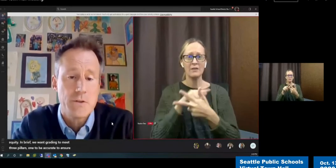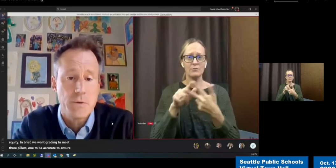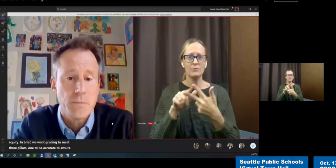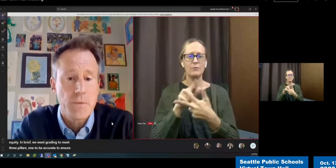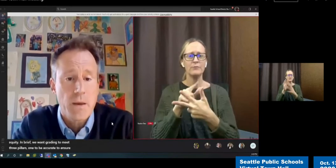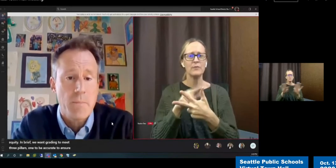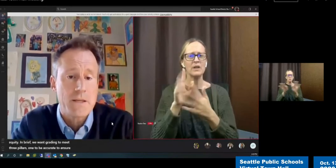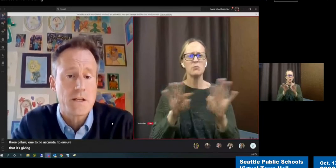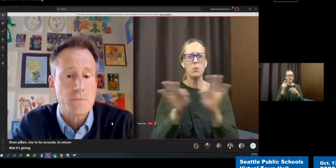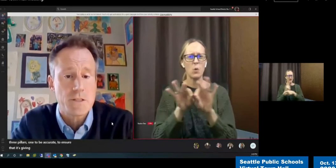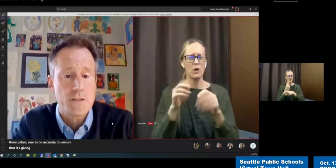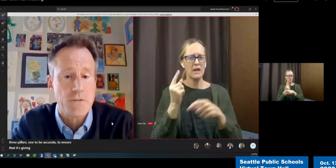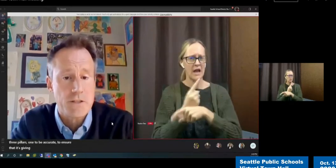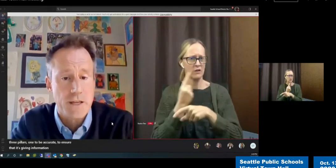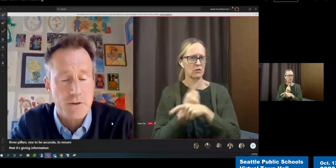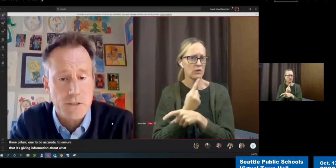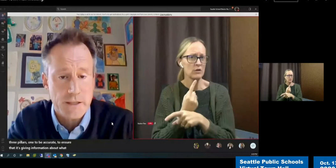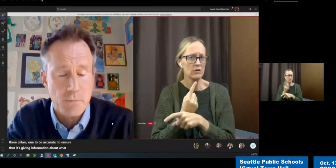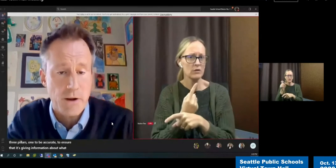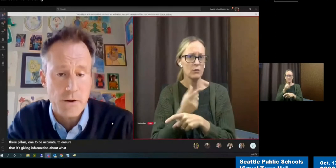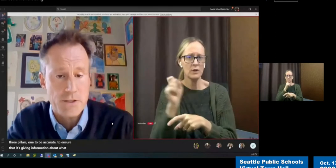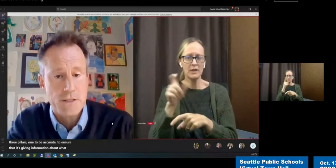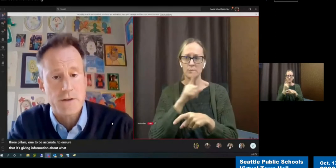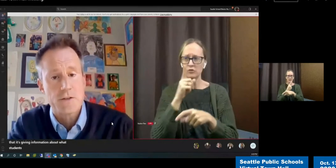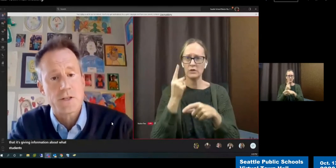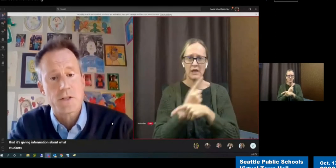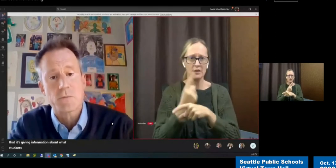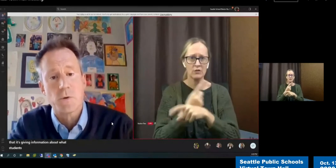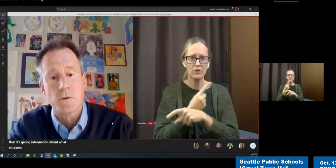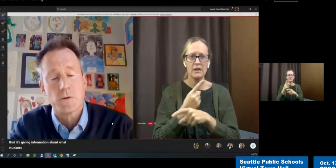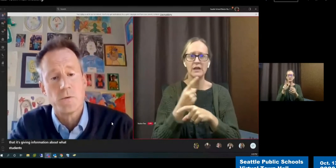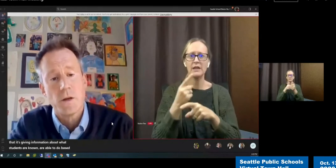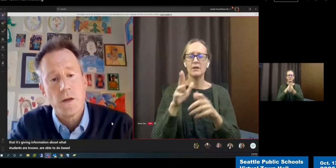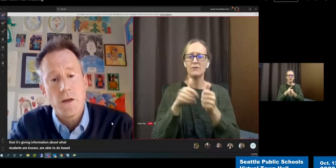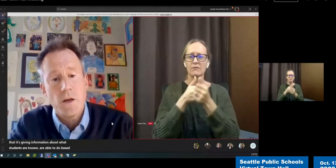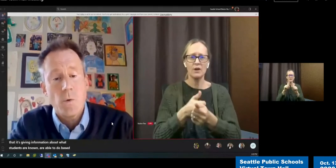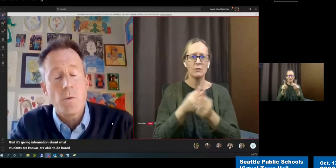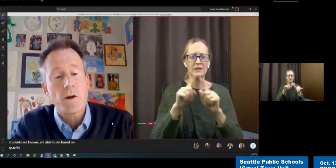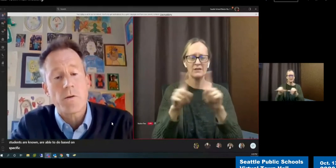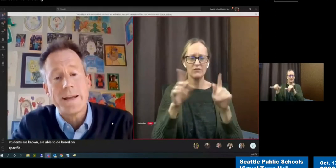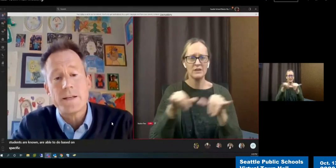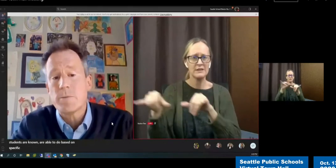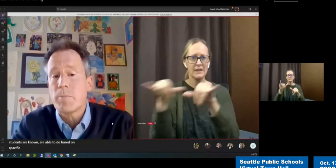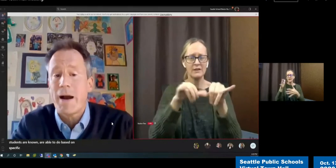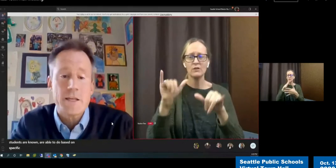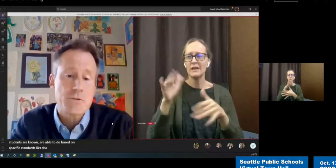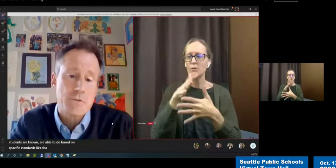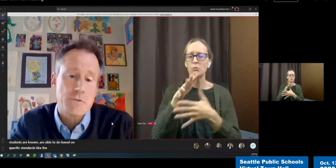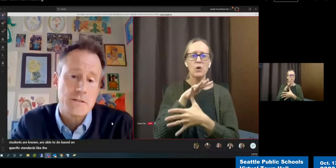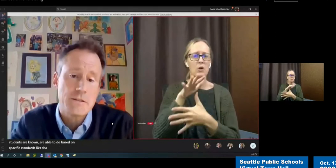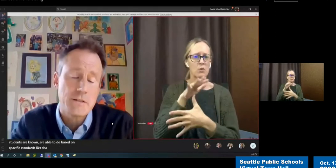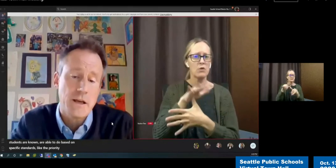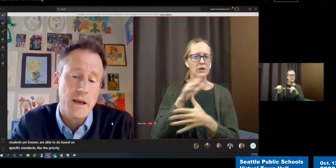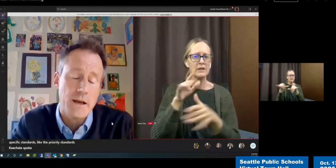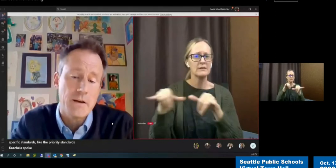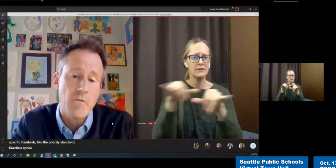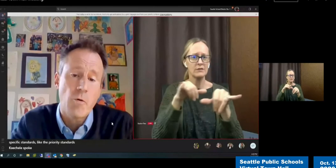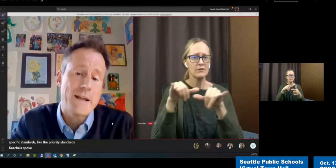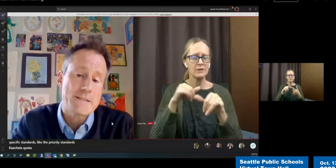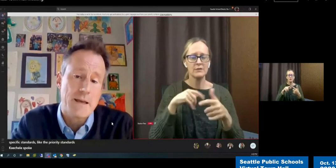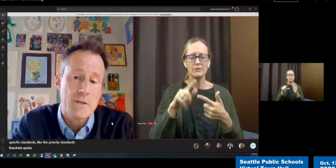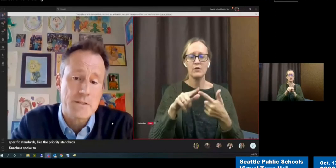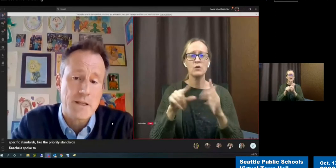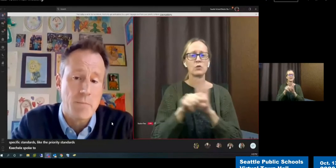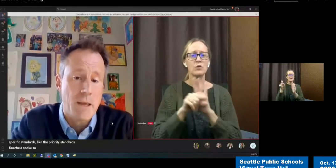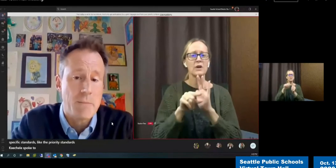able to do based on specific standards like the priority standards Gashaw spoke to. We want grading to be bias resistant, avoiding